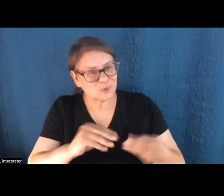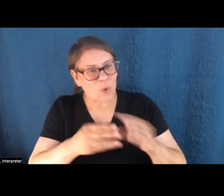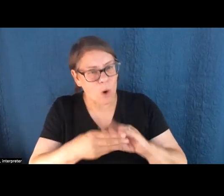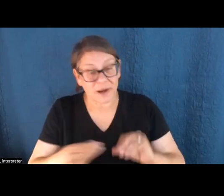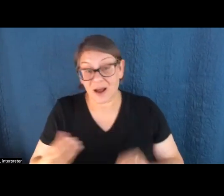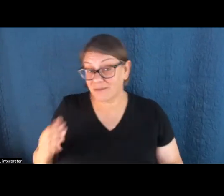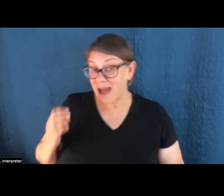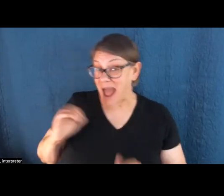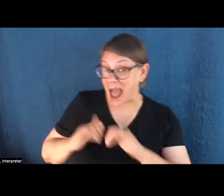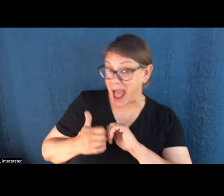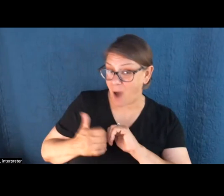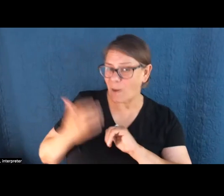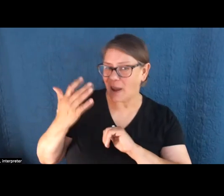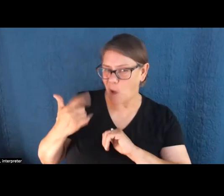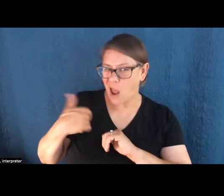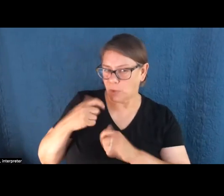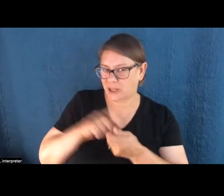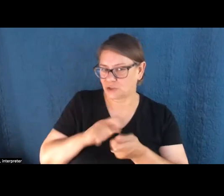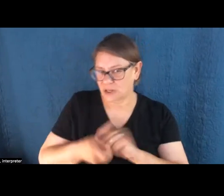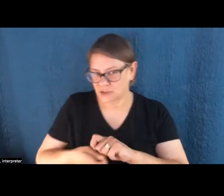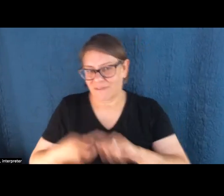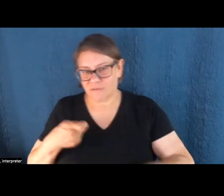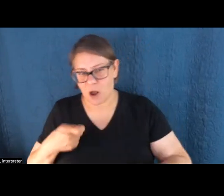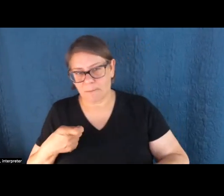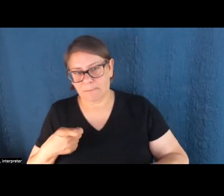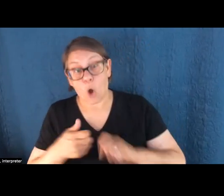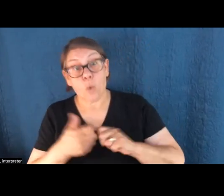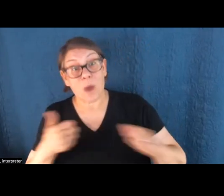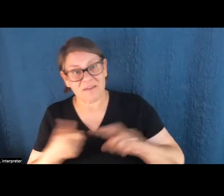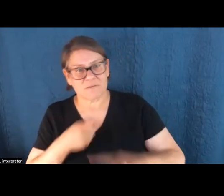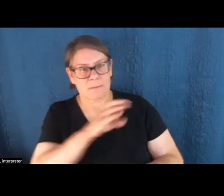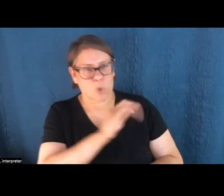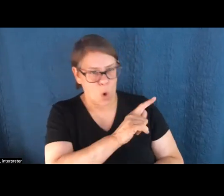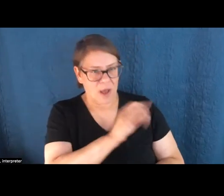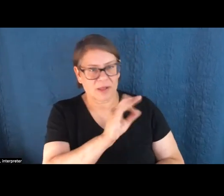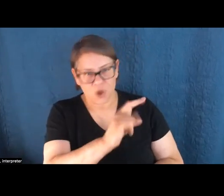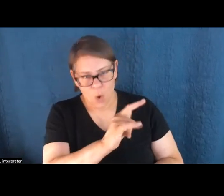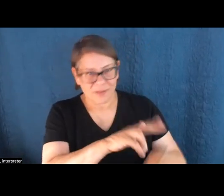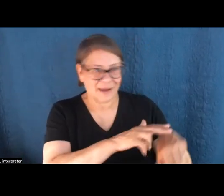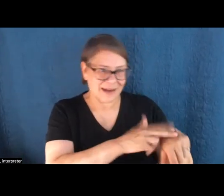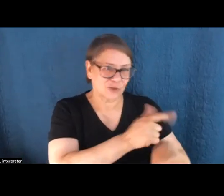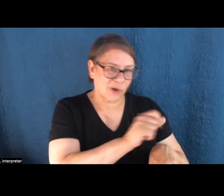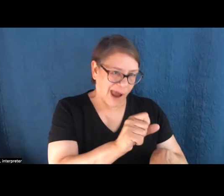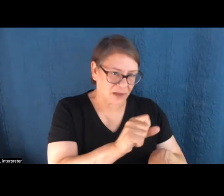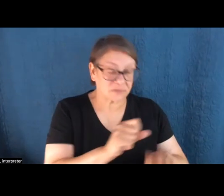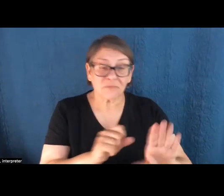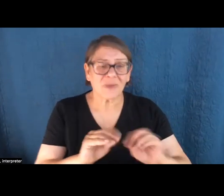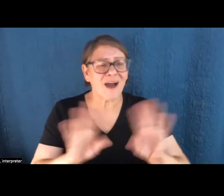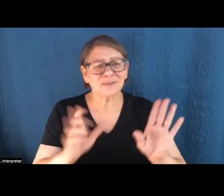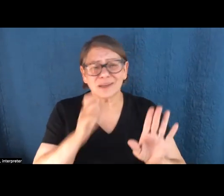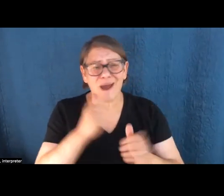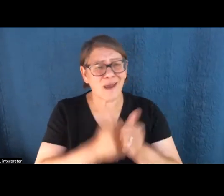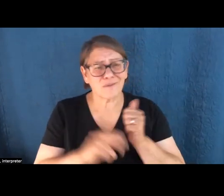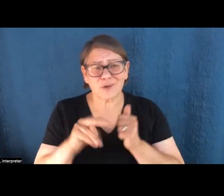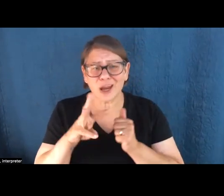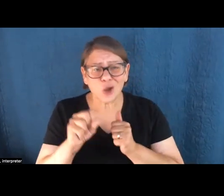we transition our economy away from coal and oil and fossil natural gas. Obviously, not every news story can get into